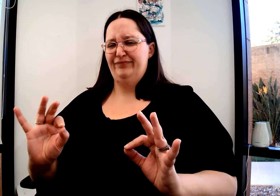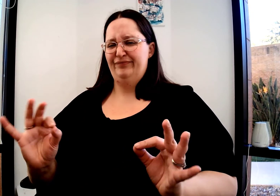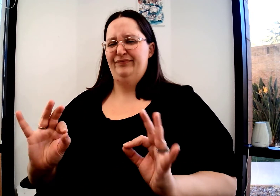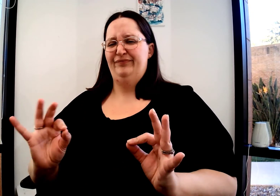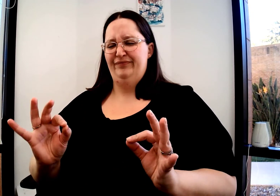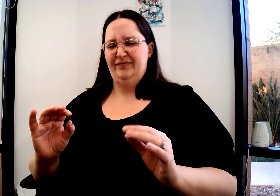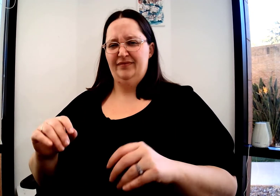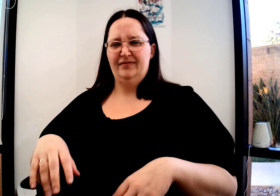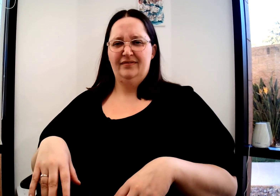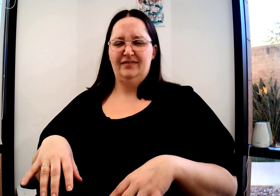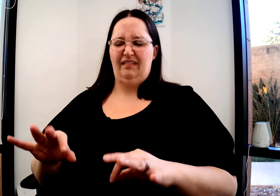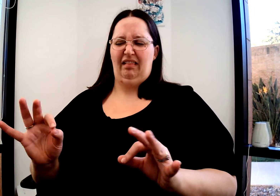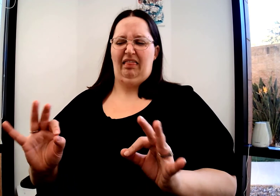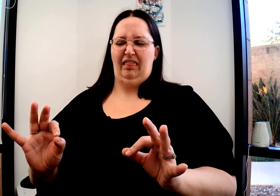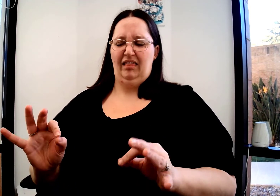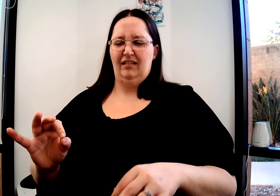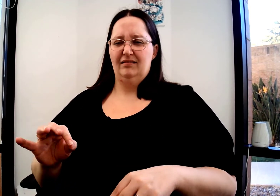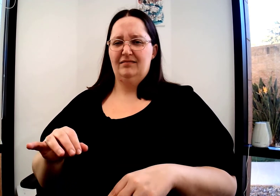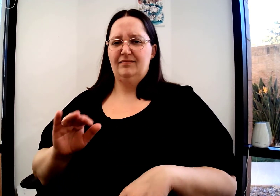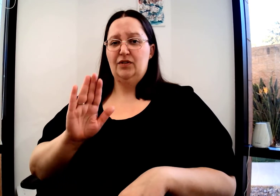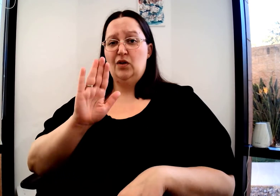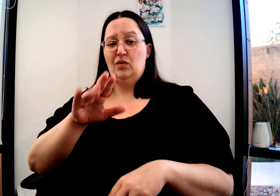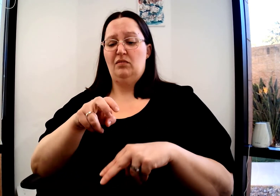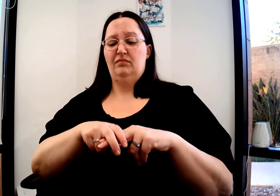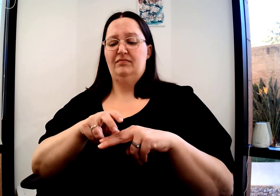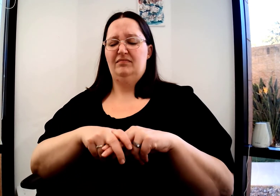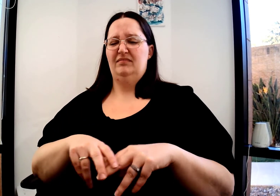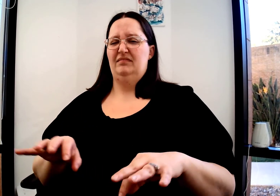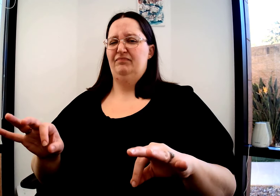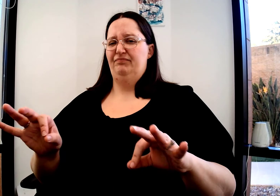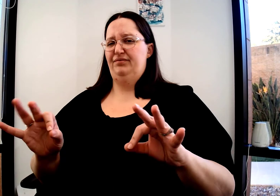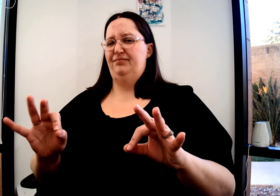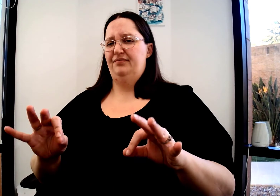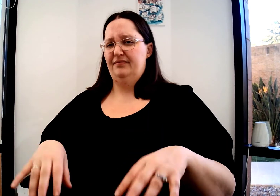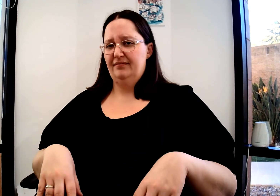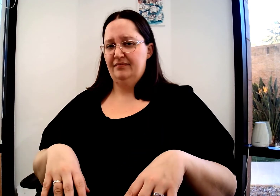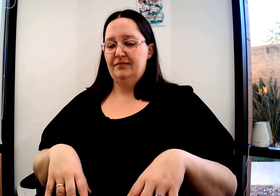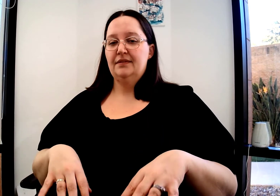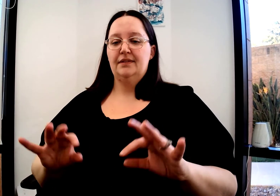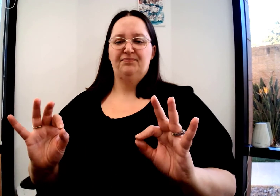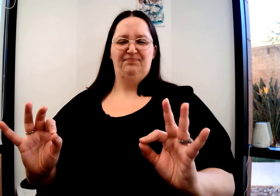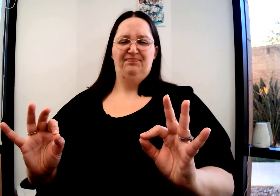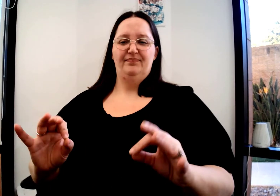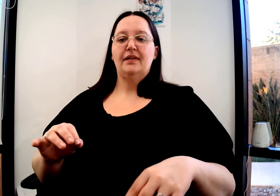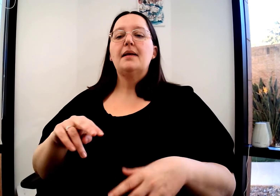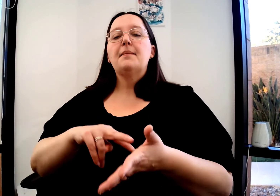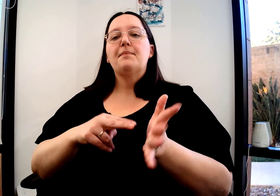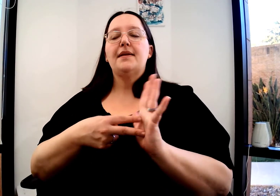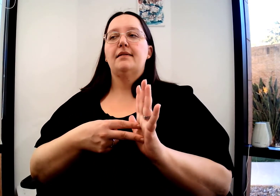way or this way. Ugh. Your chair is cheap.